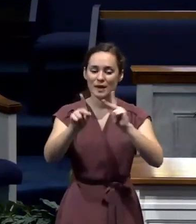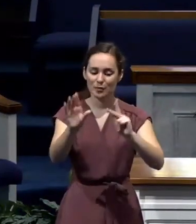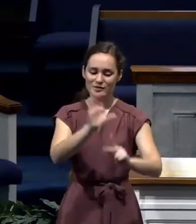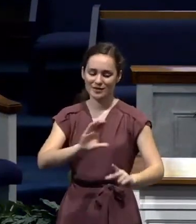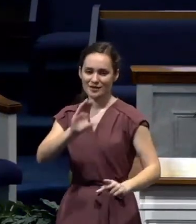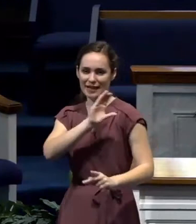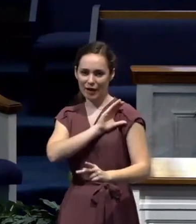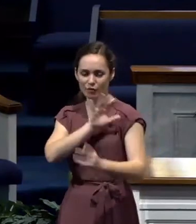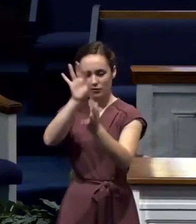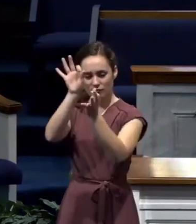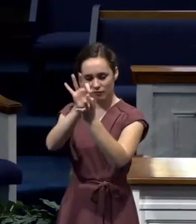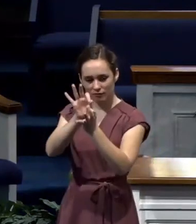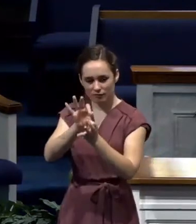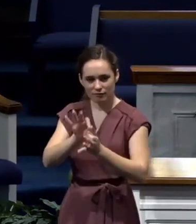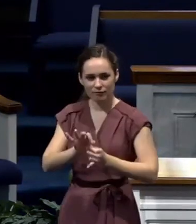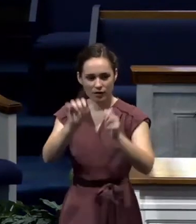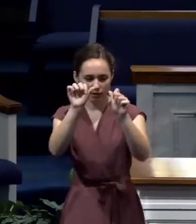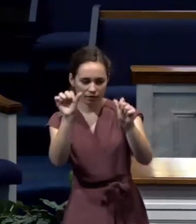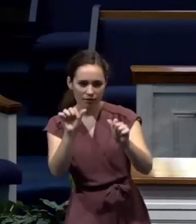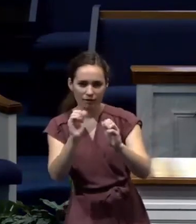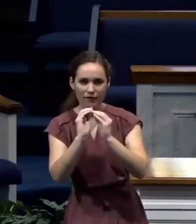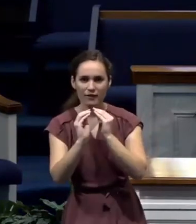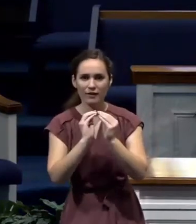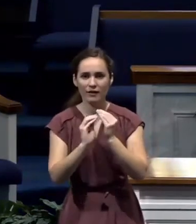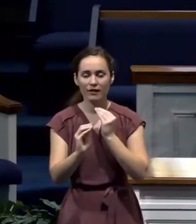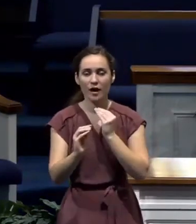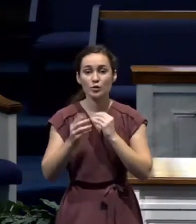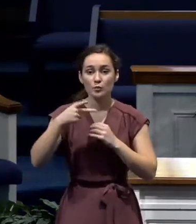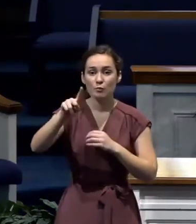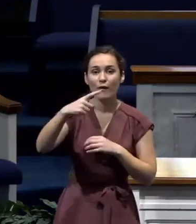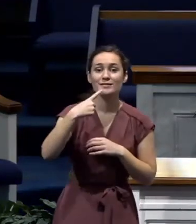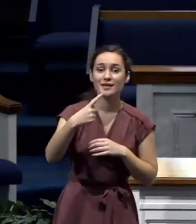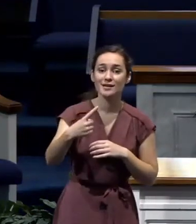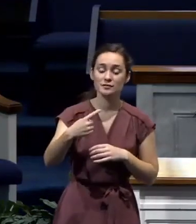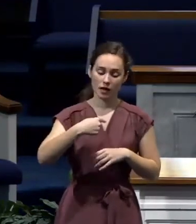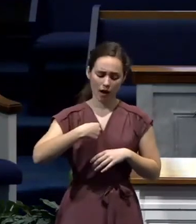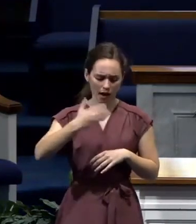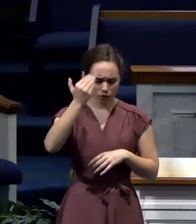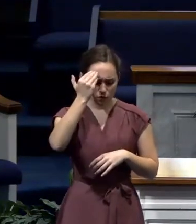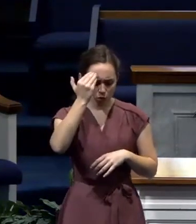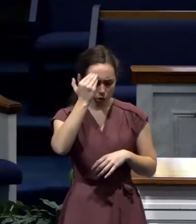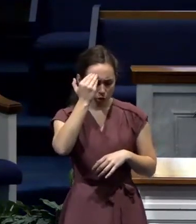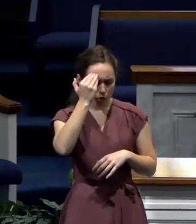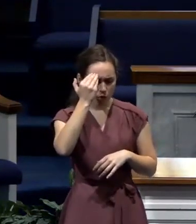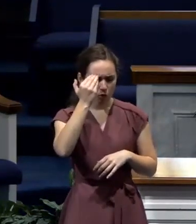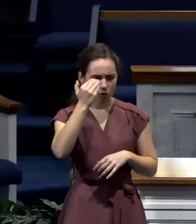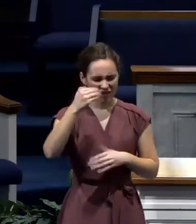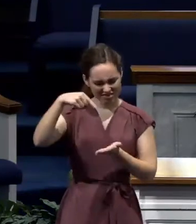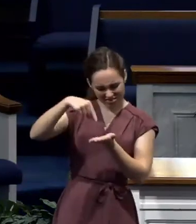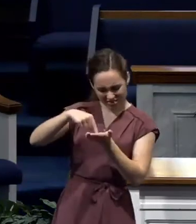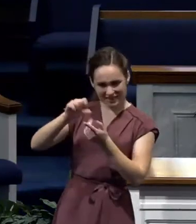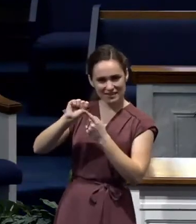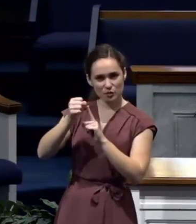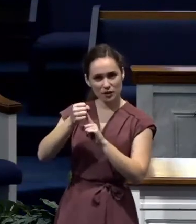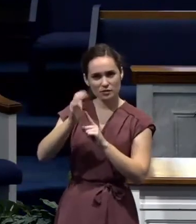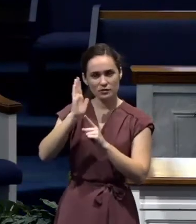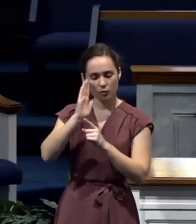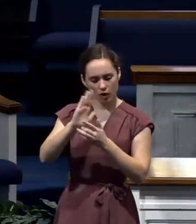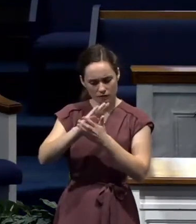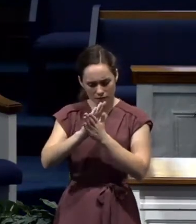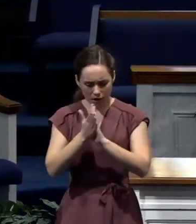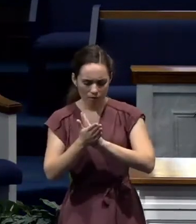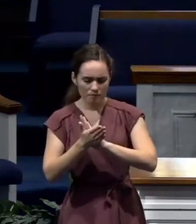number 19. For I know that this shall turn to my salvation through your prayer